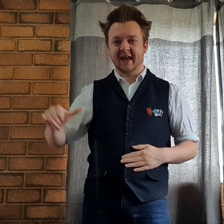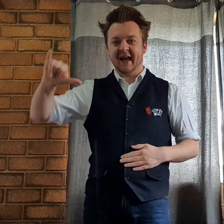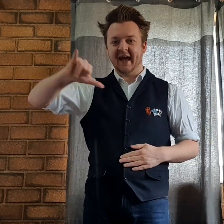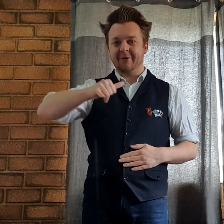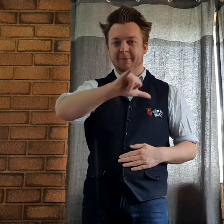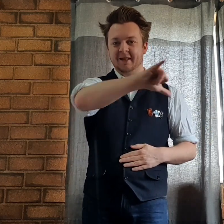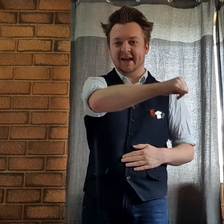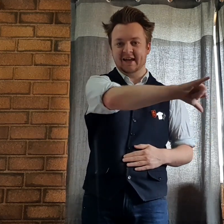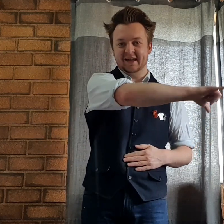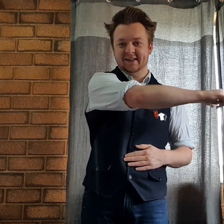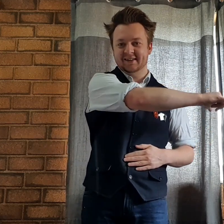Aeroplane.